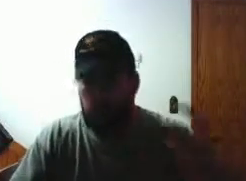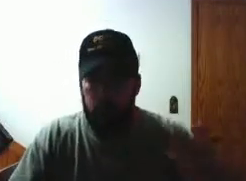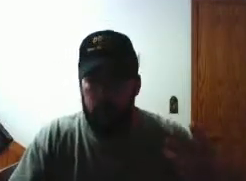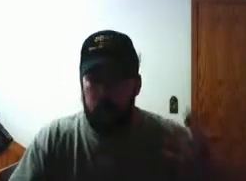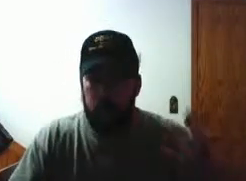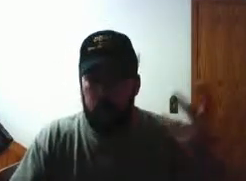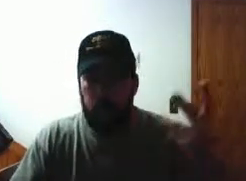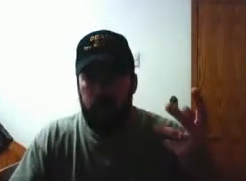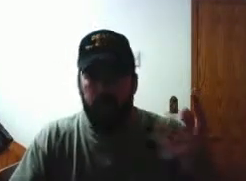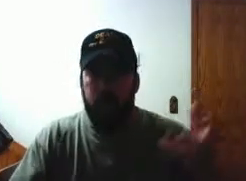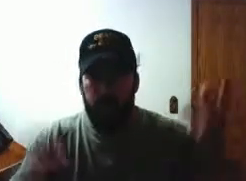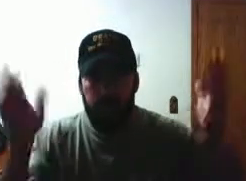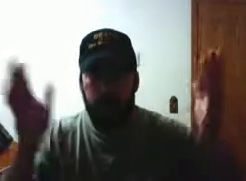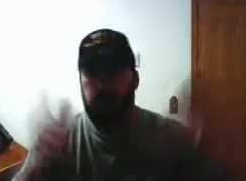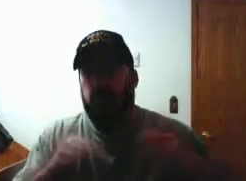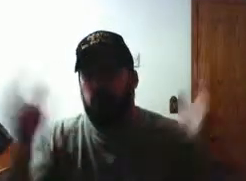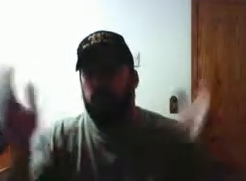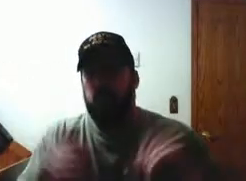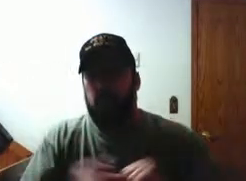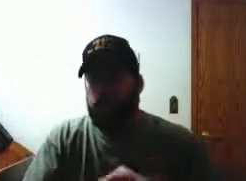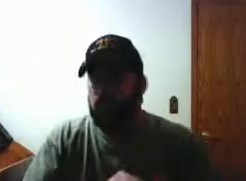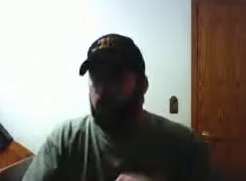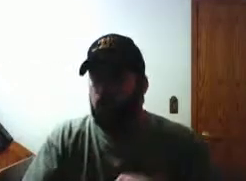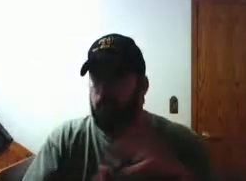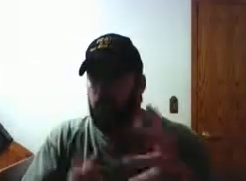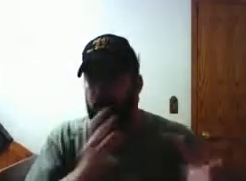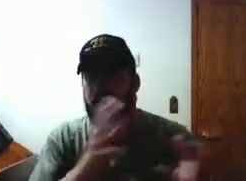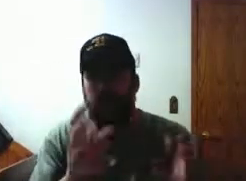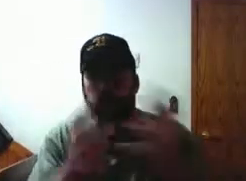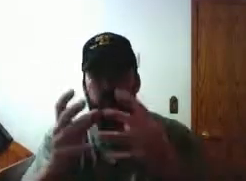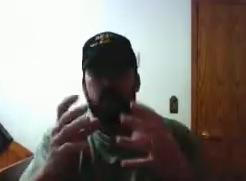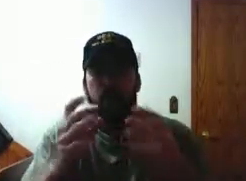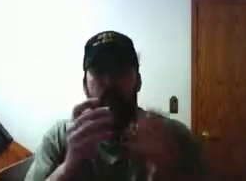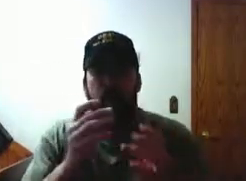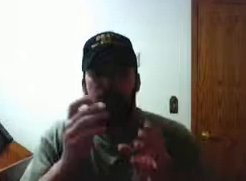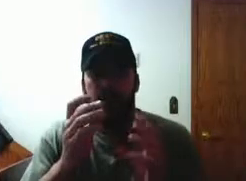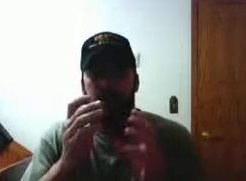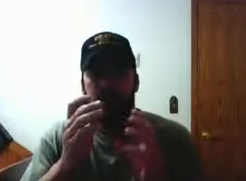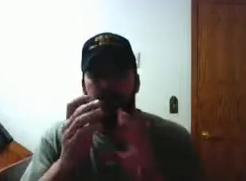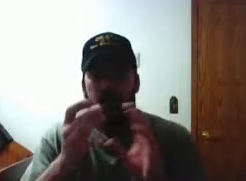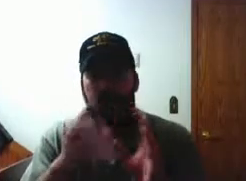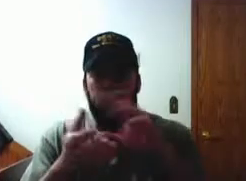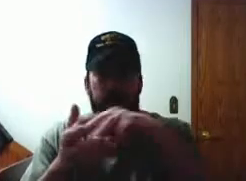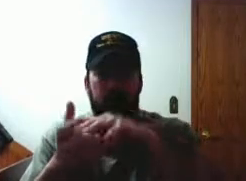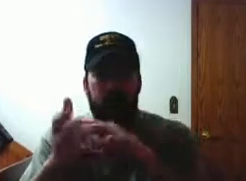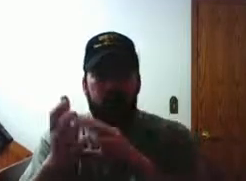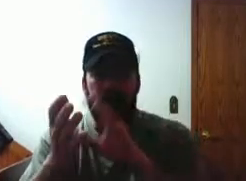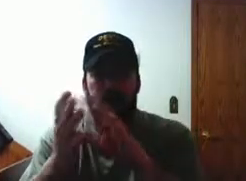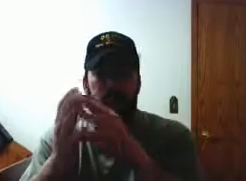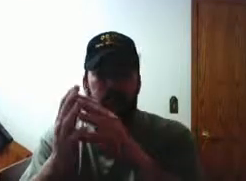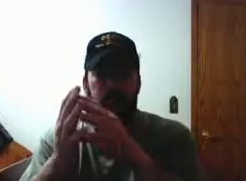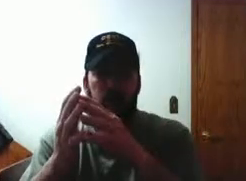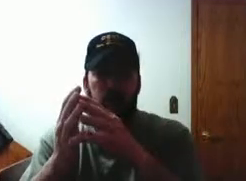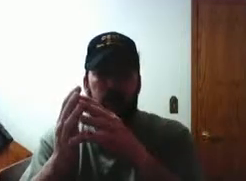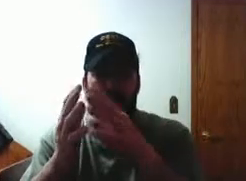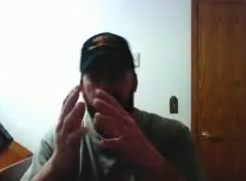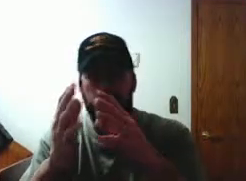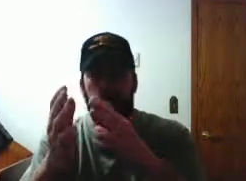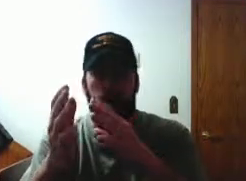your job that's a big joke we don't have any jobs anymore but in other words they somehow or another got in contact with you and they know you on a